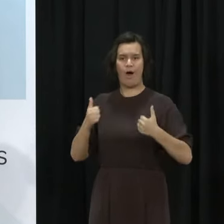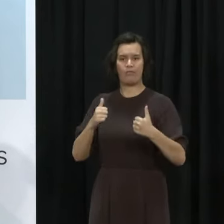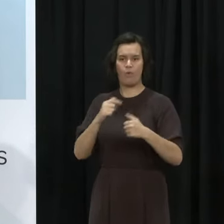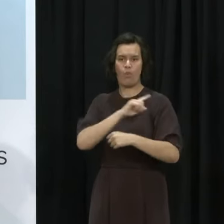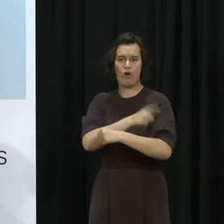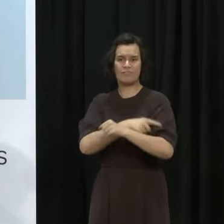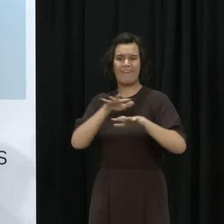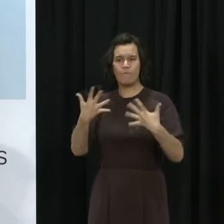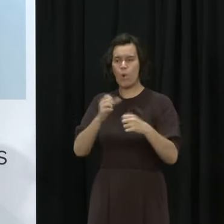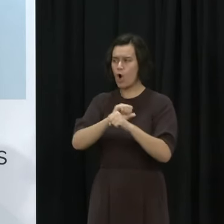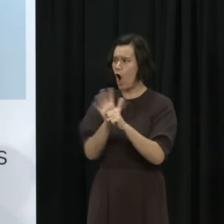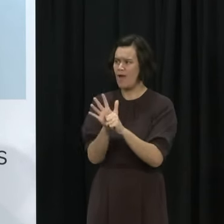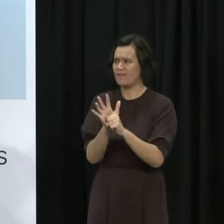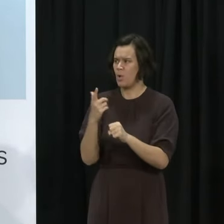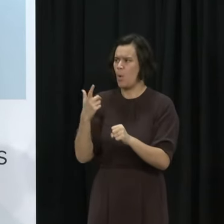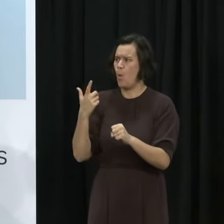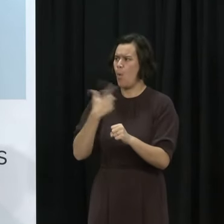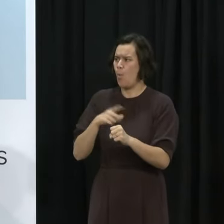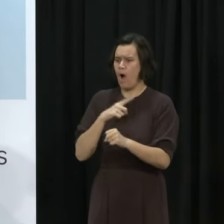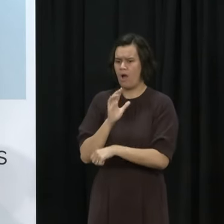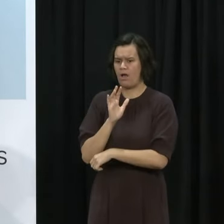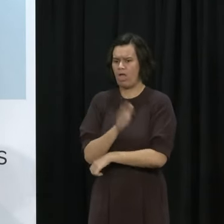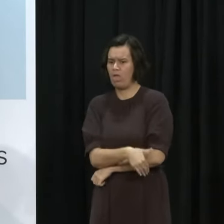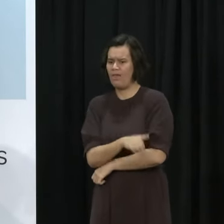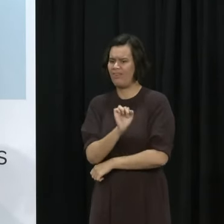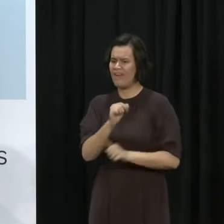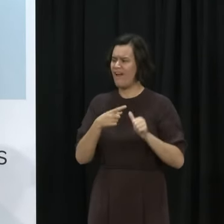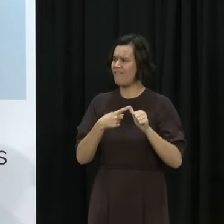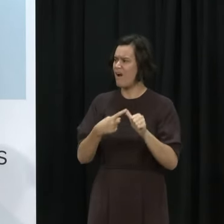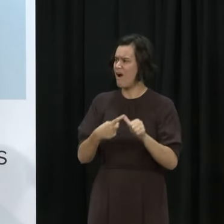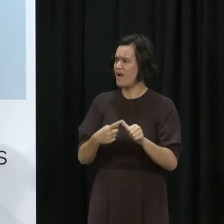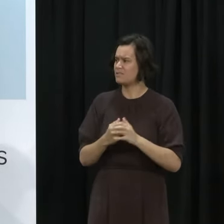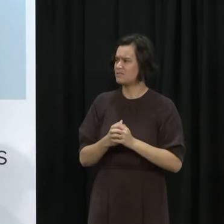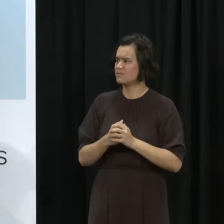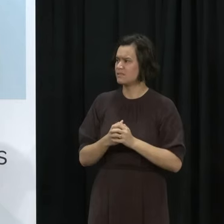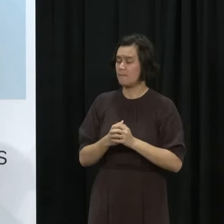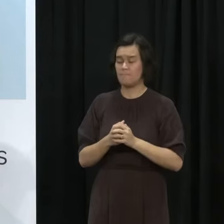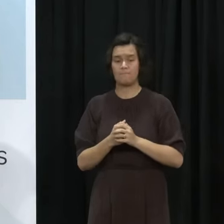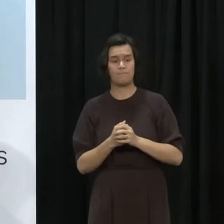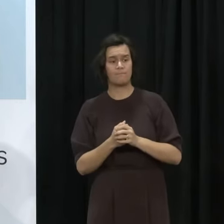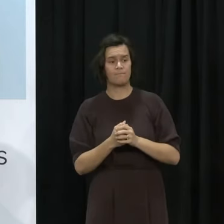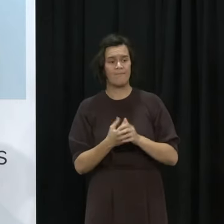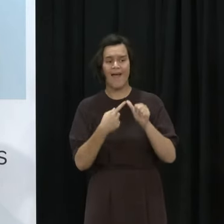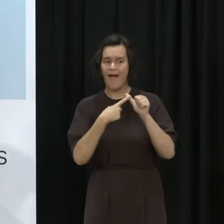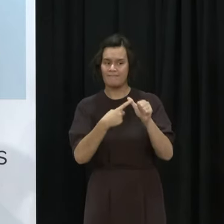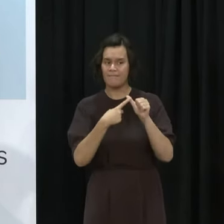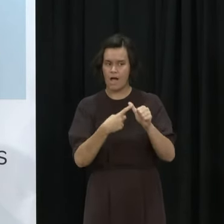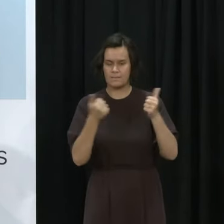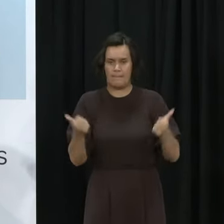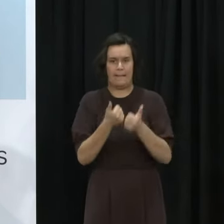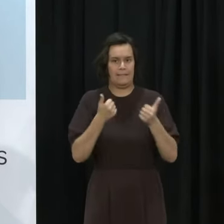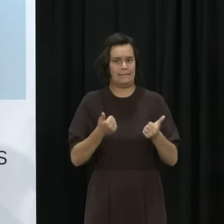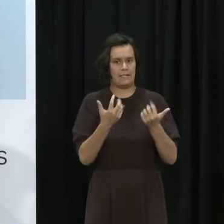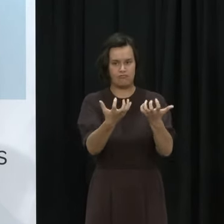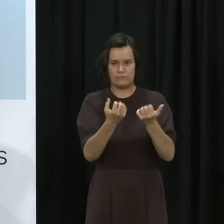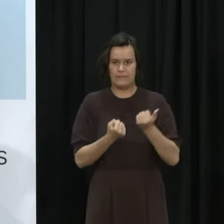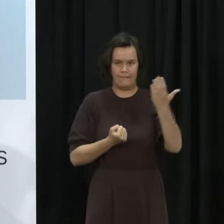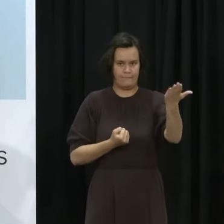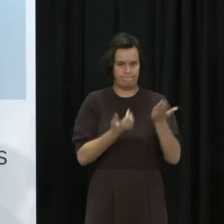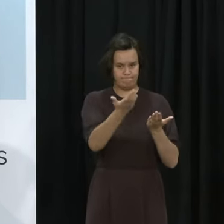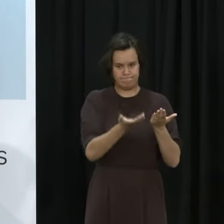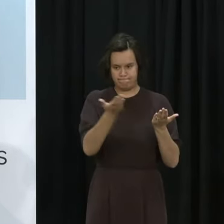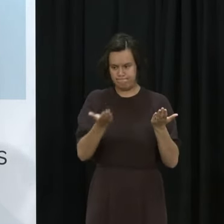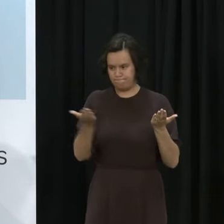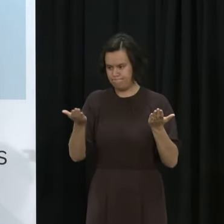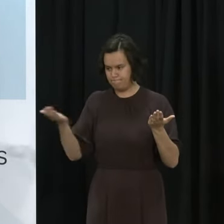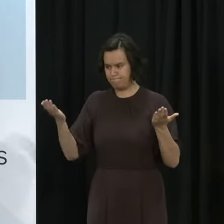As I've indicated to you before we get quite a significant range of advice we made the decision around the initial vaccination rollout given the limited